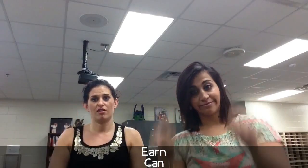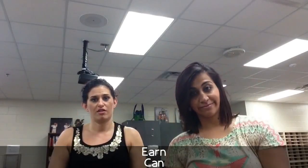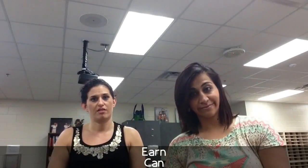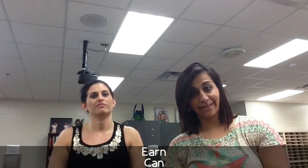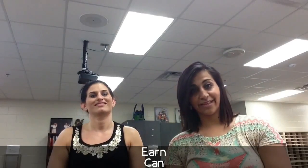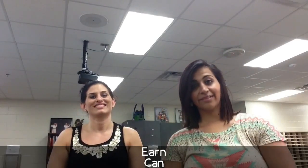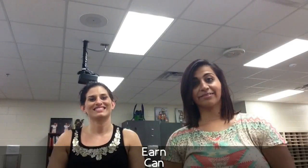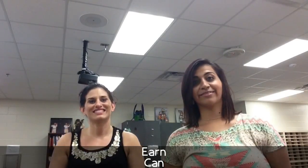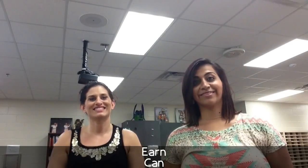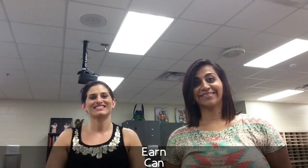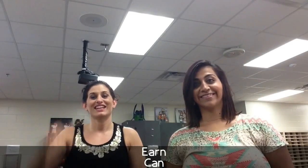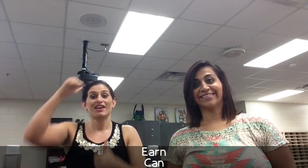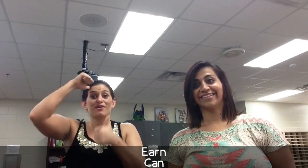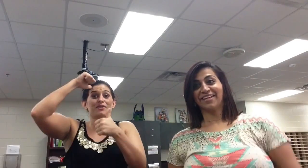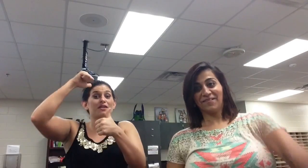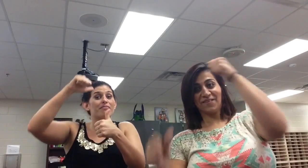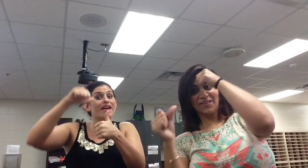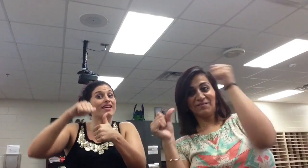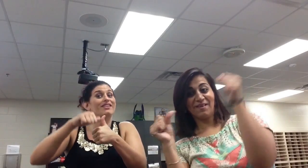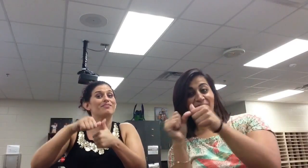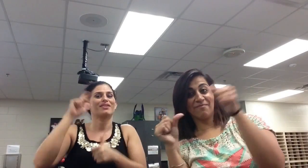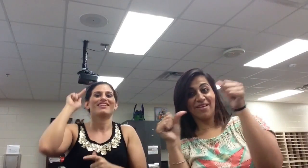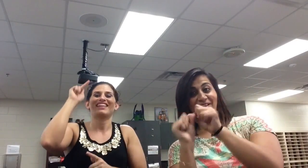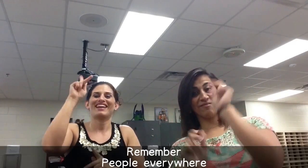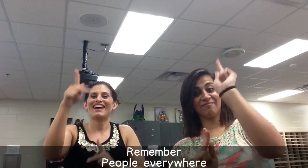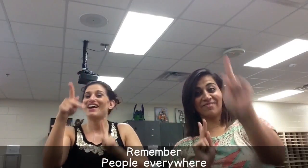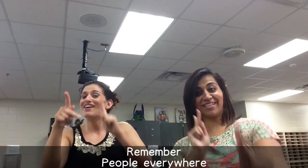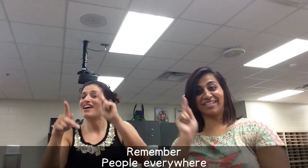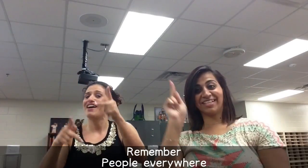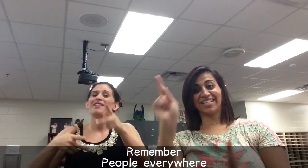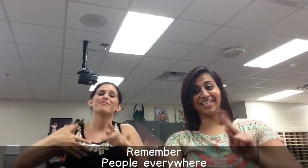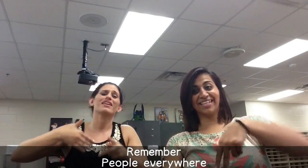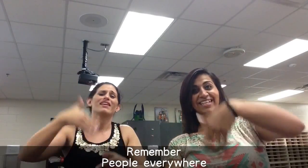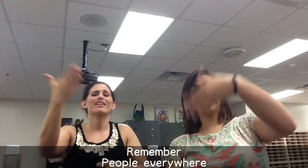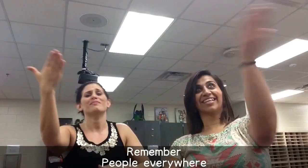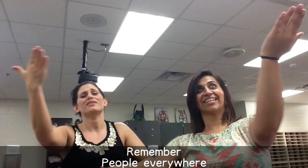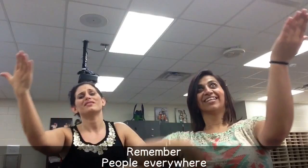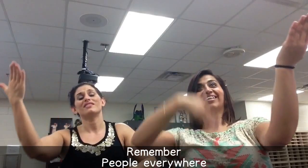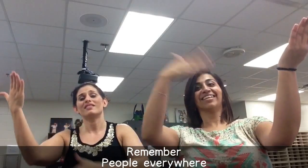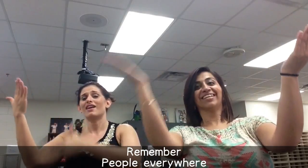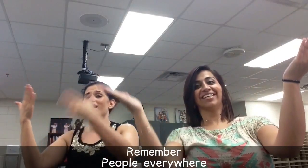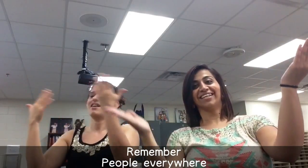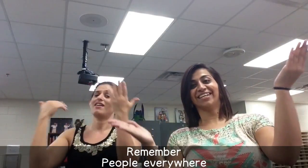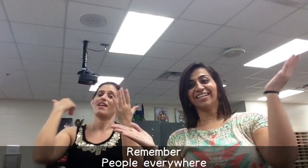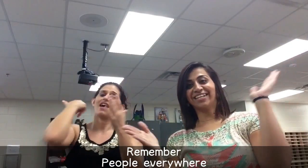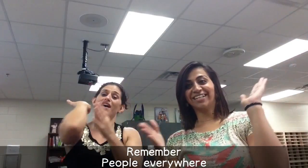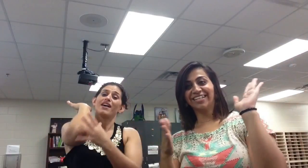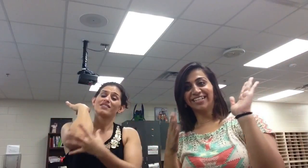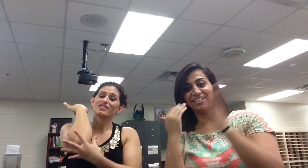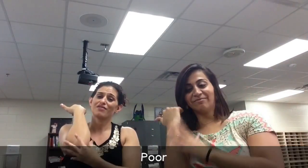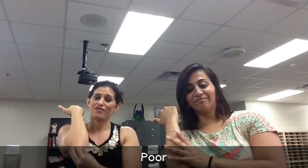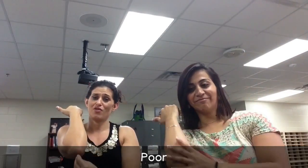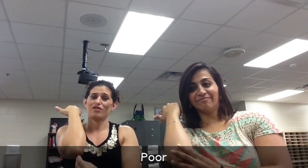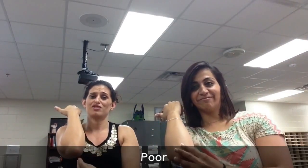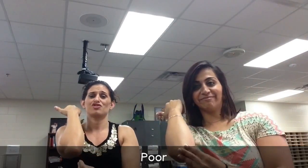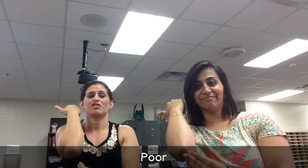Remember there are people not as fortunate